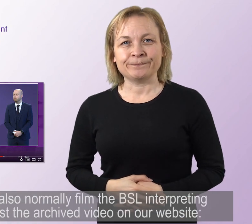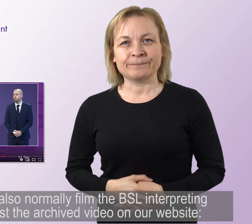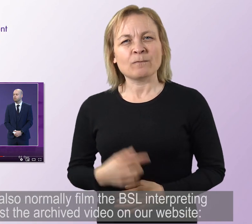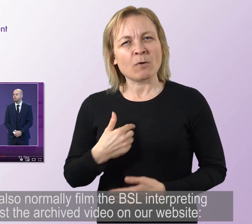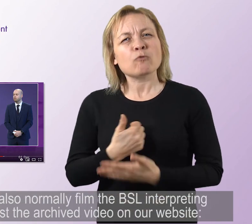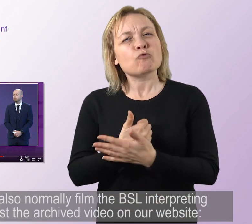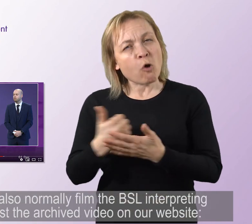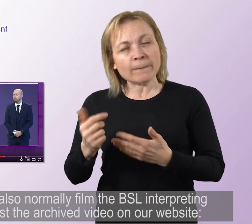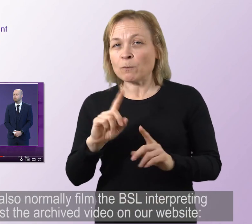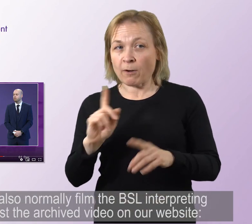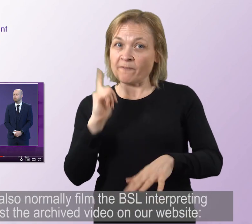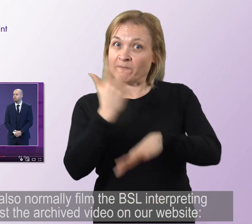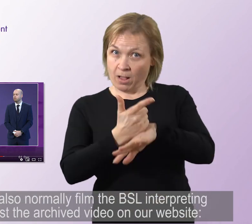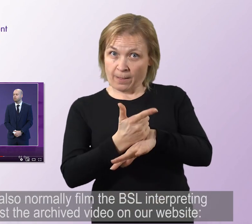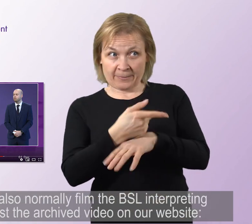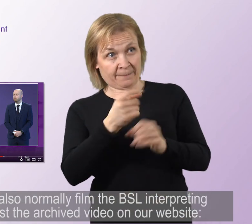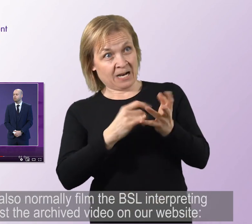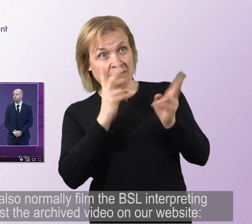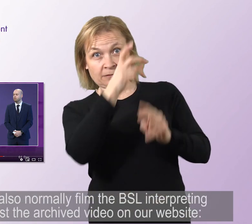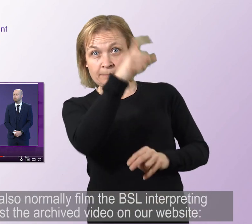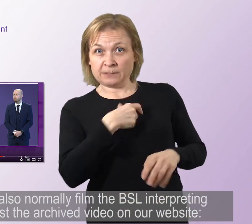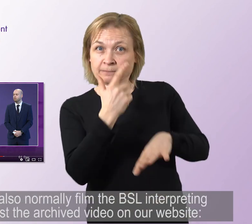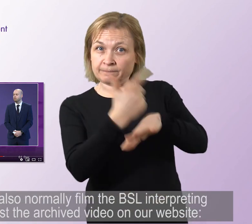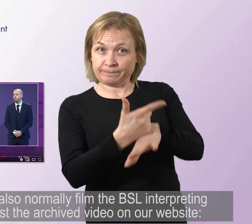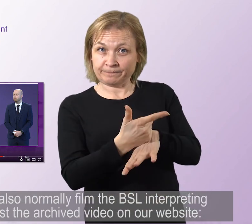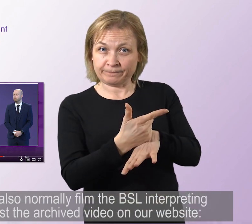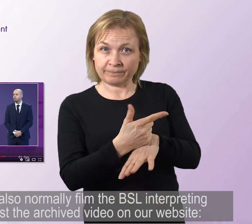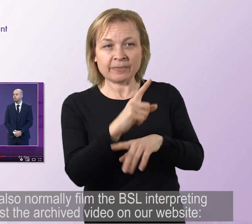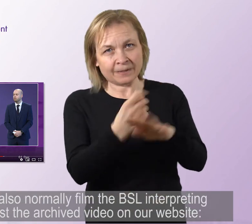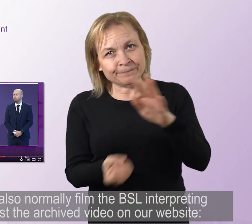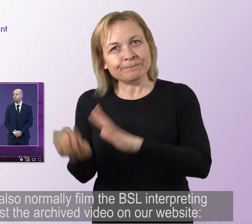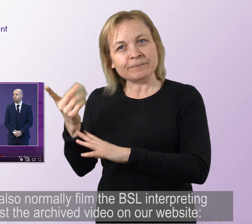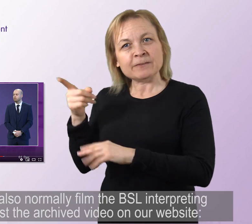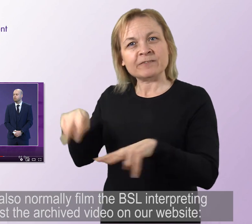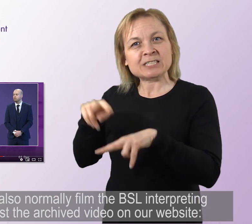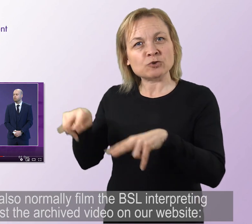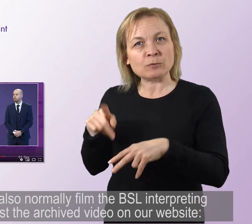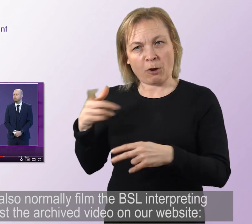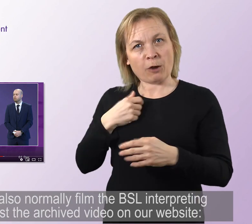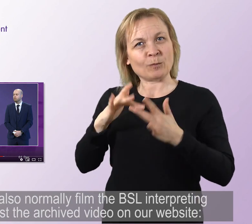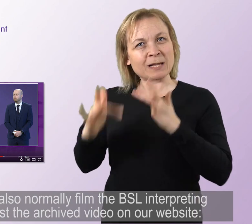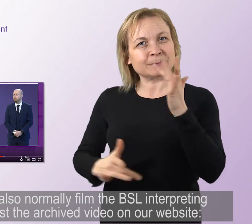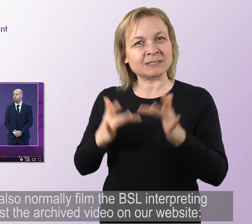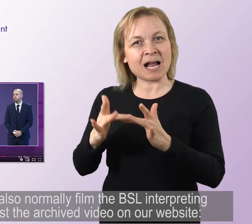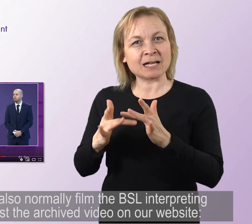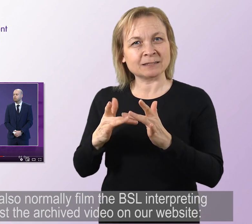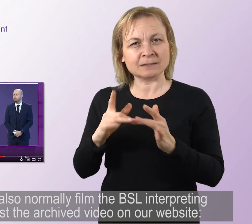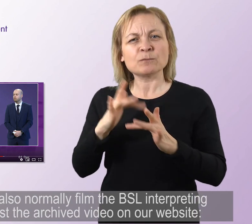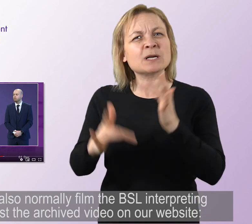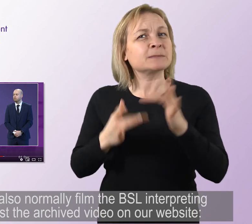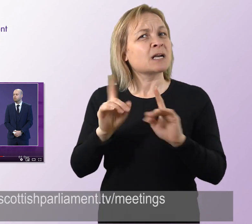We will also normally film the BSL interpreting and post the archive video on our website